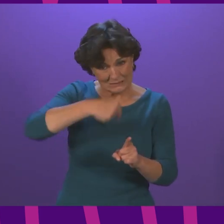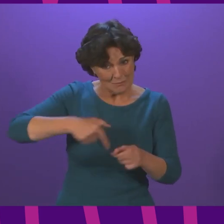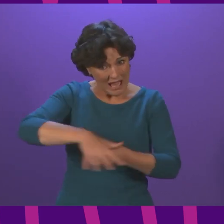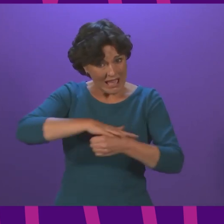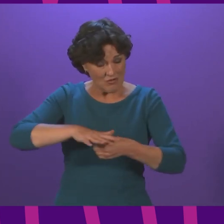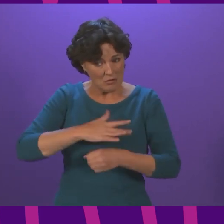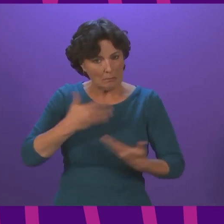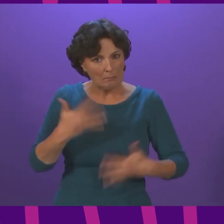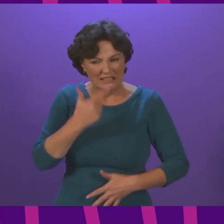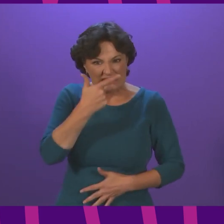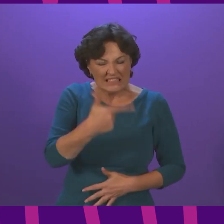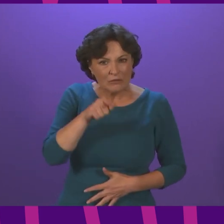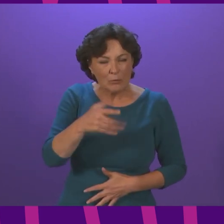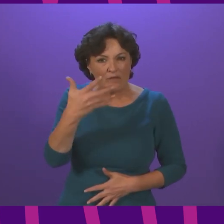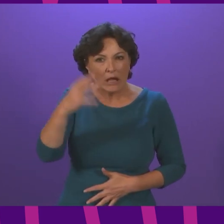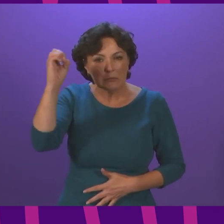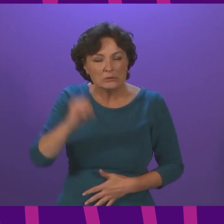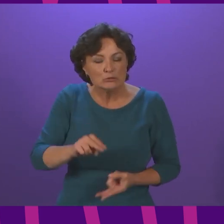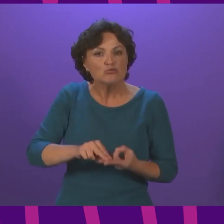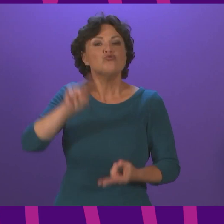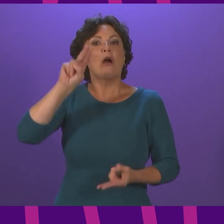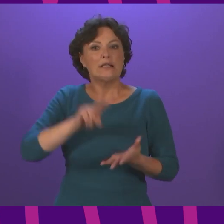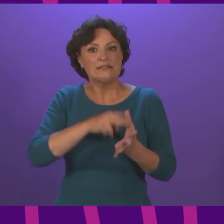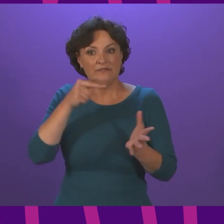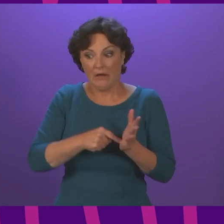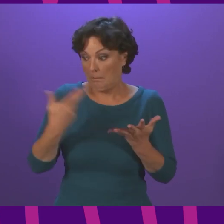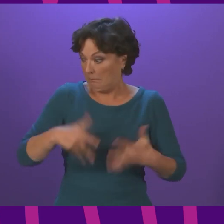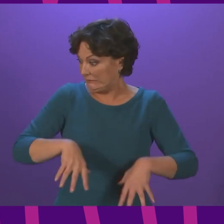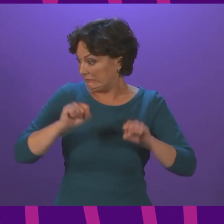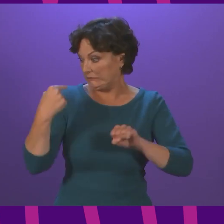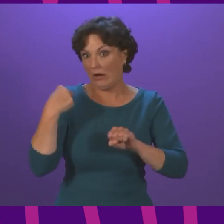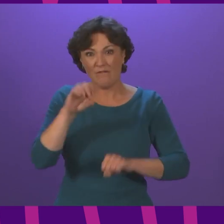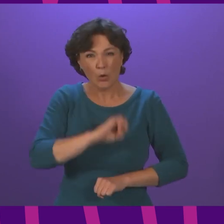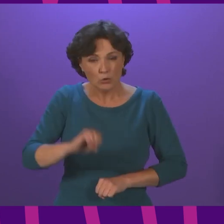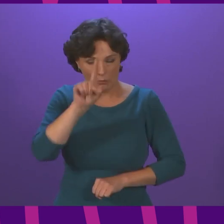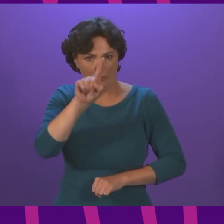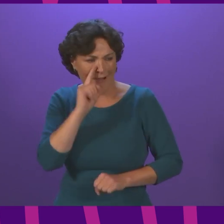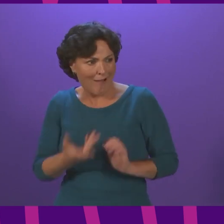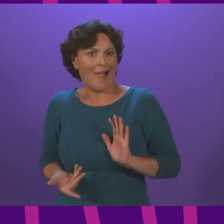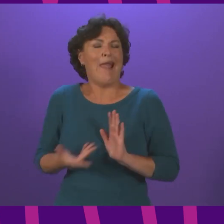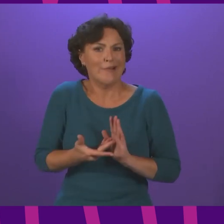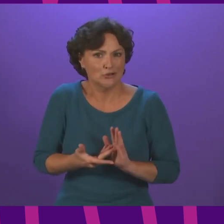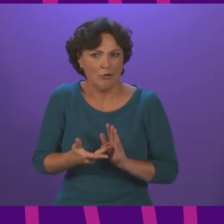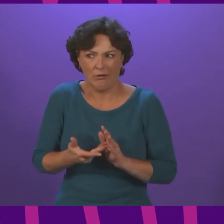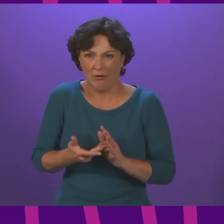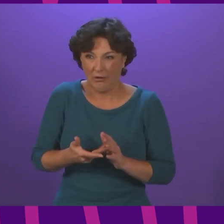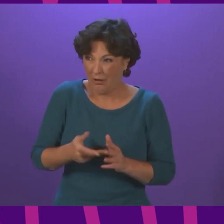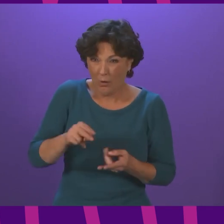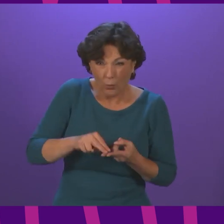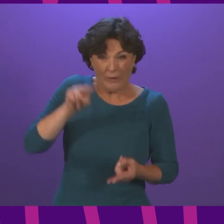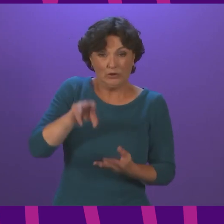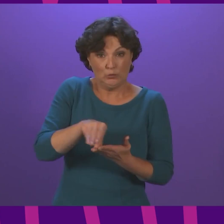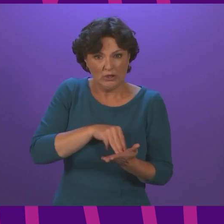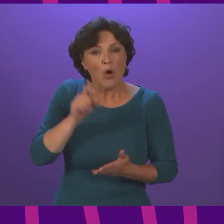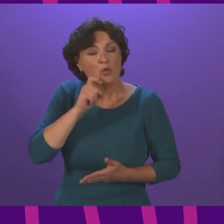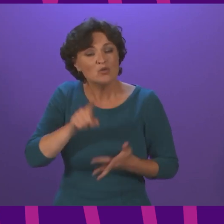.5% rise in VAT which the UK Government imposed at the start of October this is in addition to the pressures caused by rising wages and